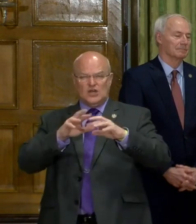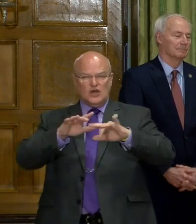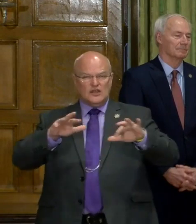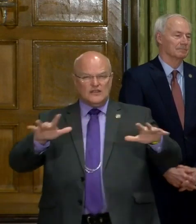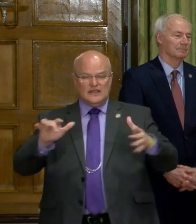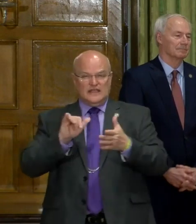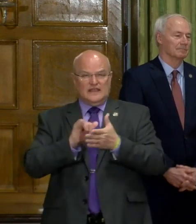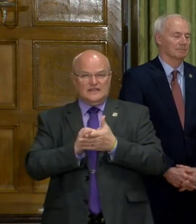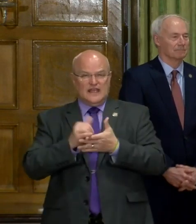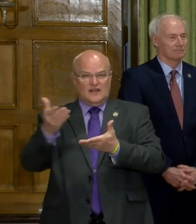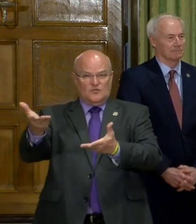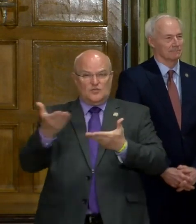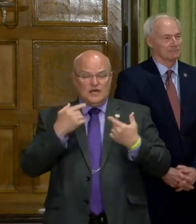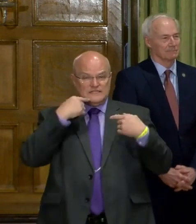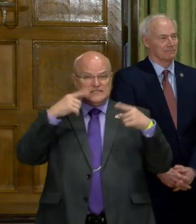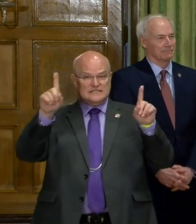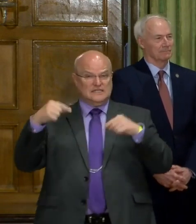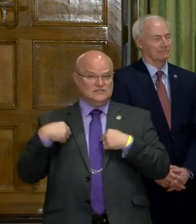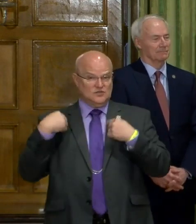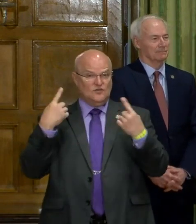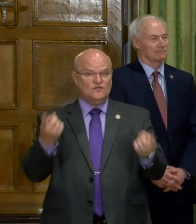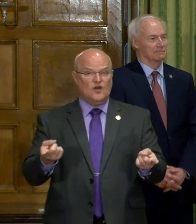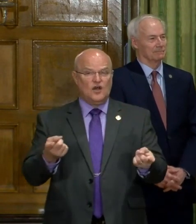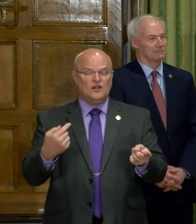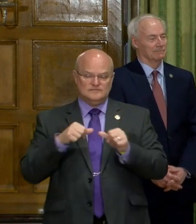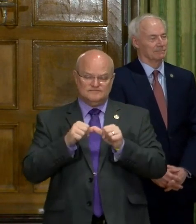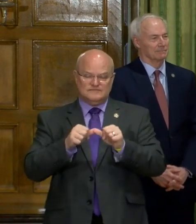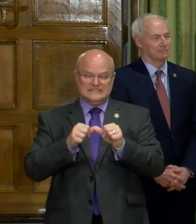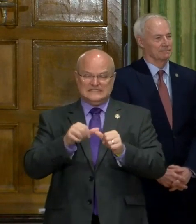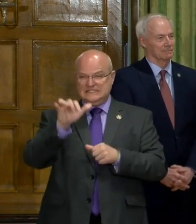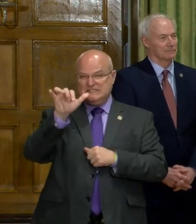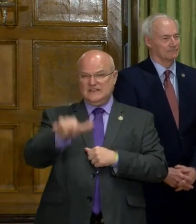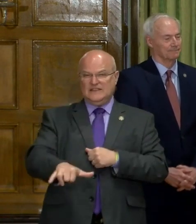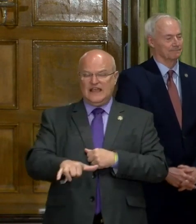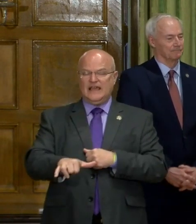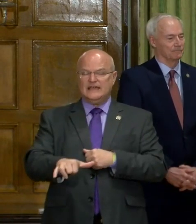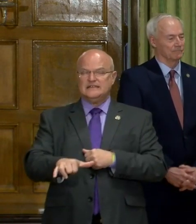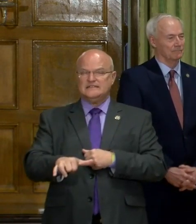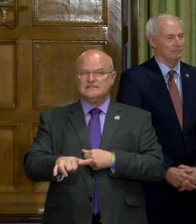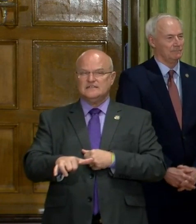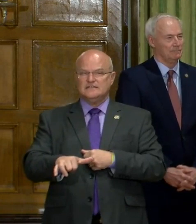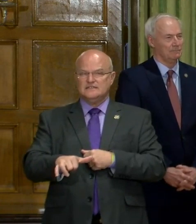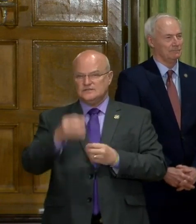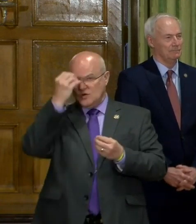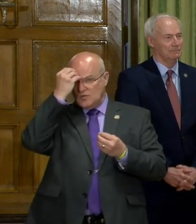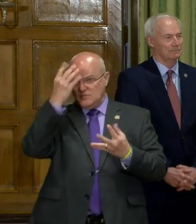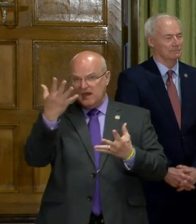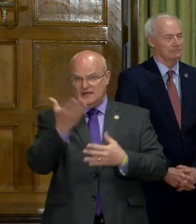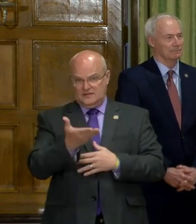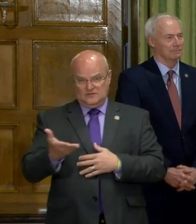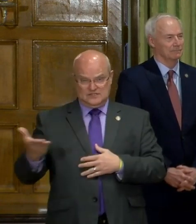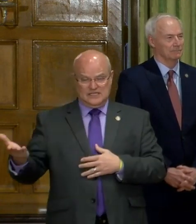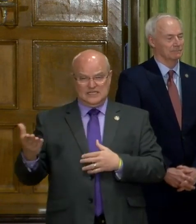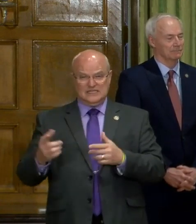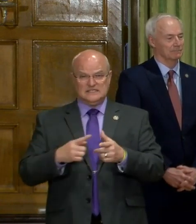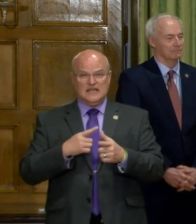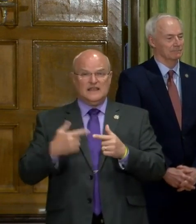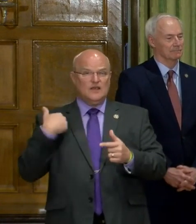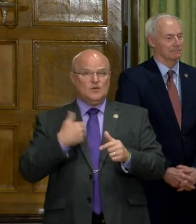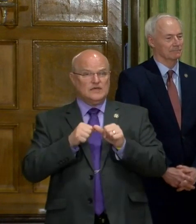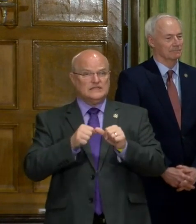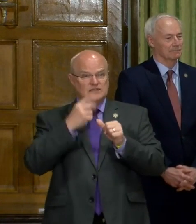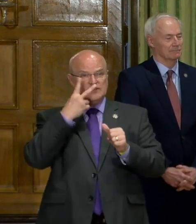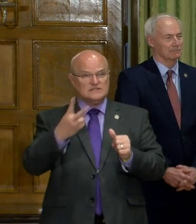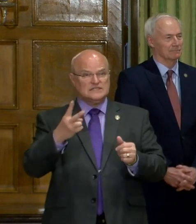other things that have brought us success so far. If we can continue to be disciplined, uh, to do those things, uh, and we